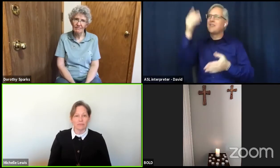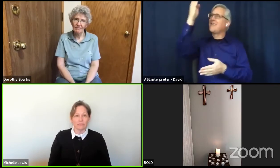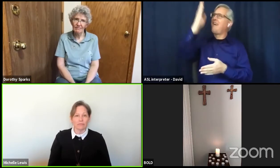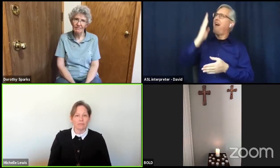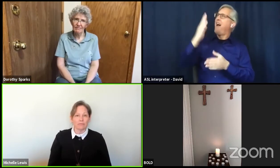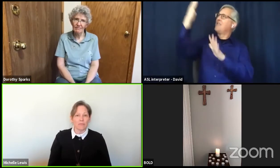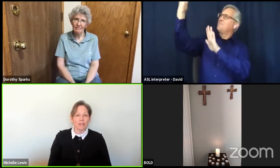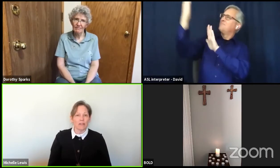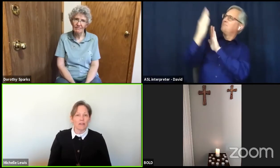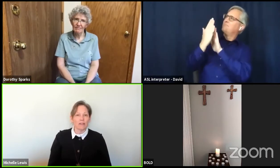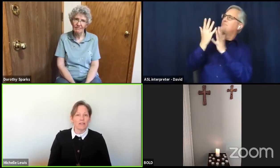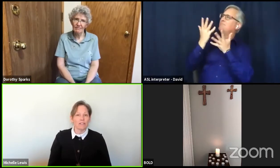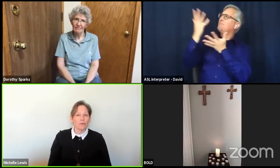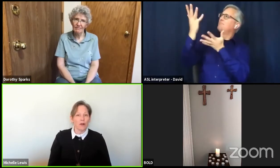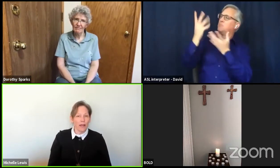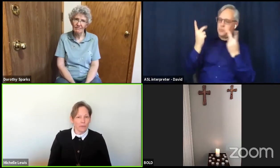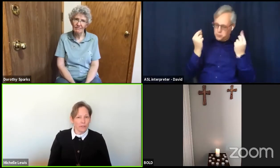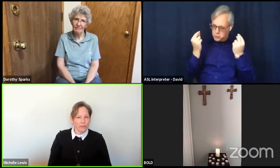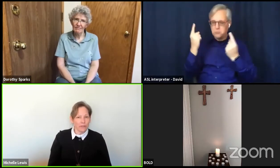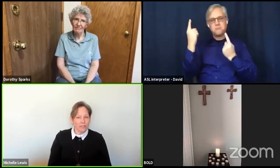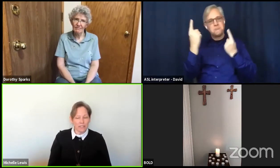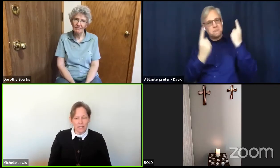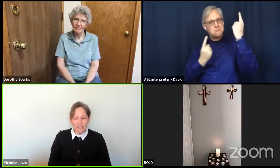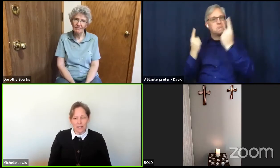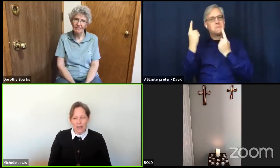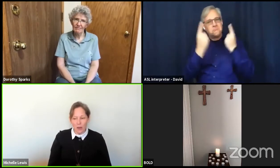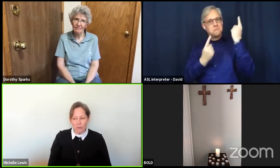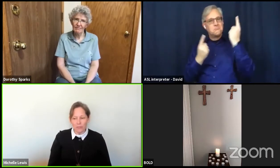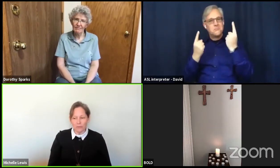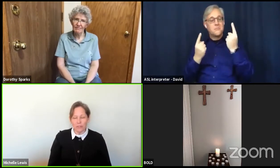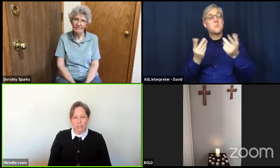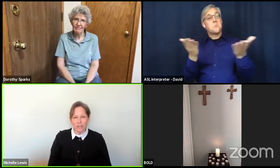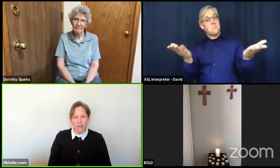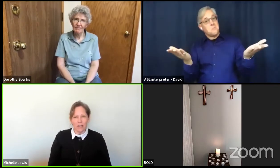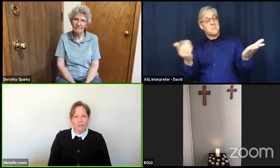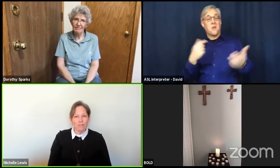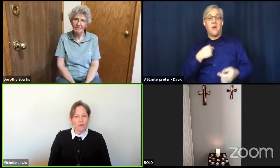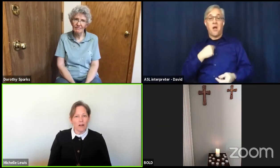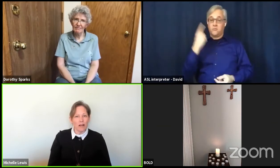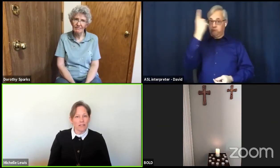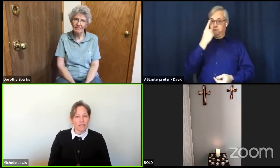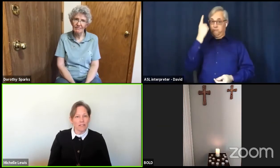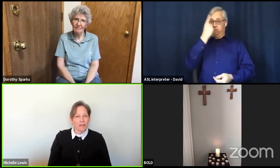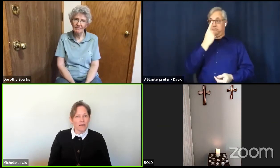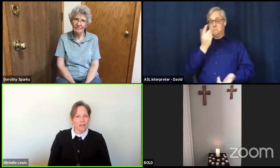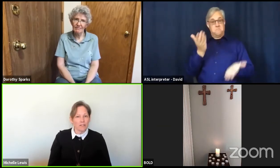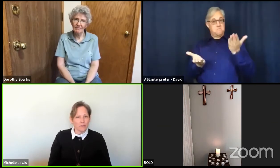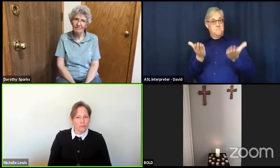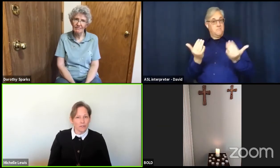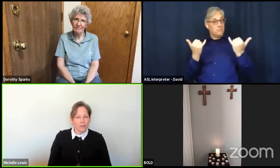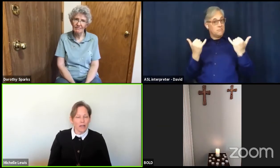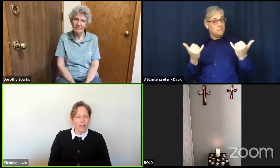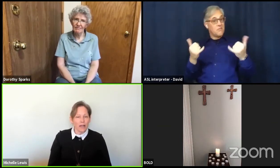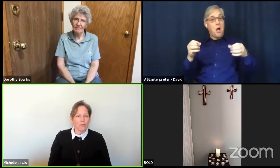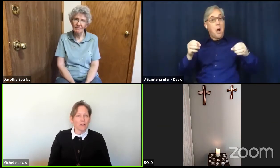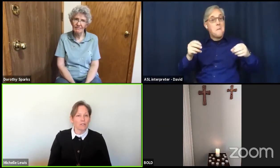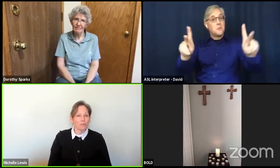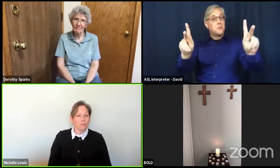And so I wonder if this is an opportunity for us to learn how to be,